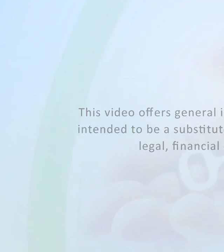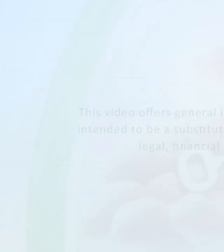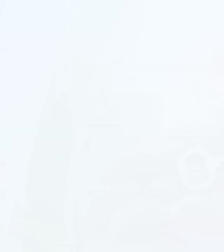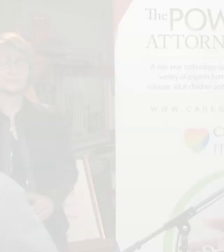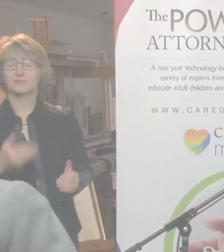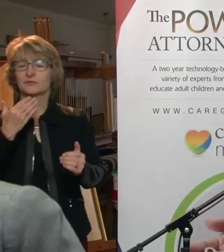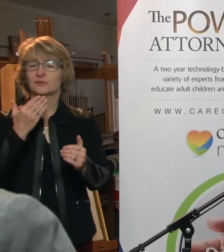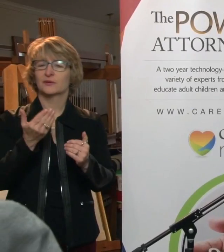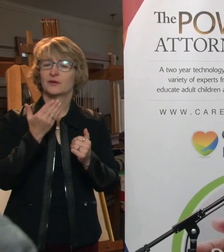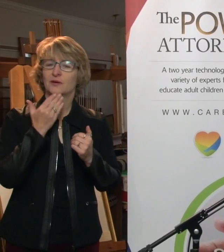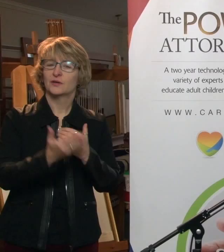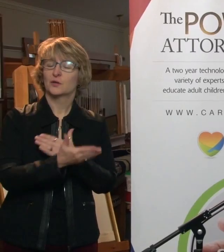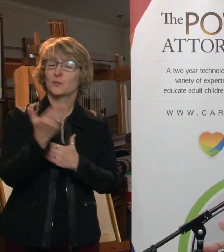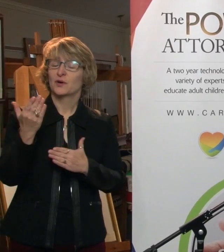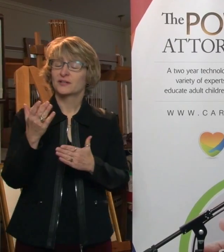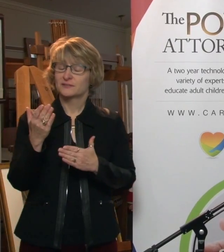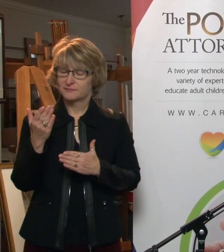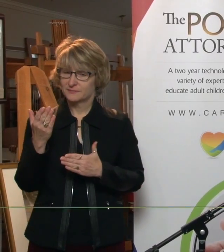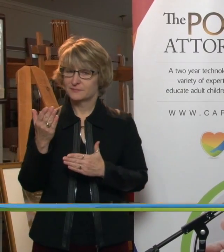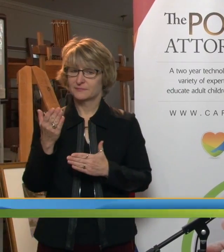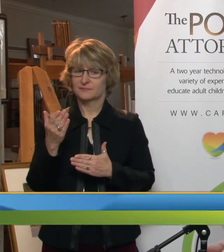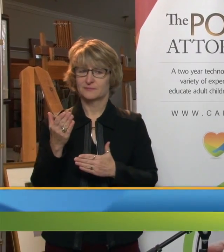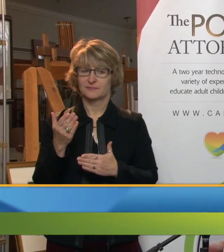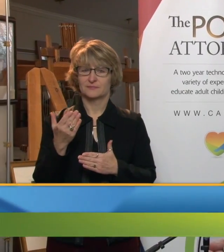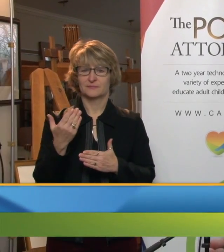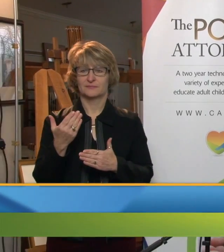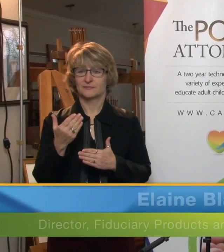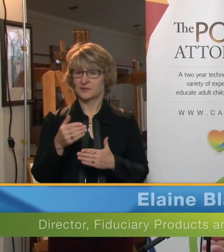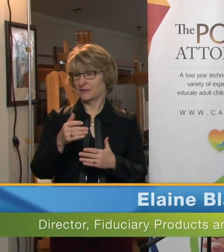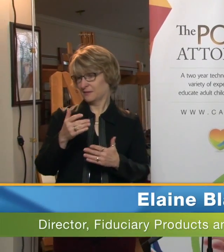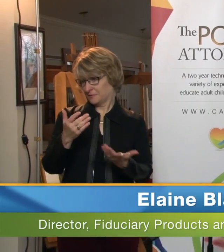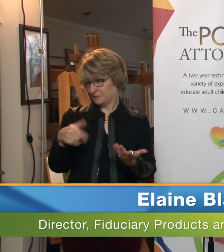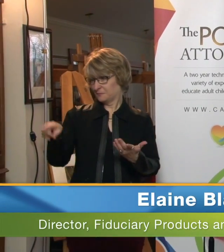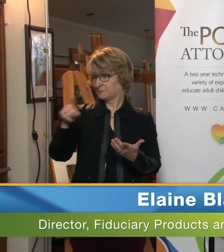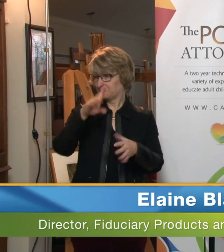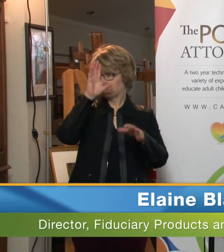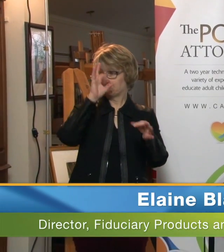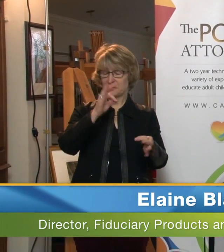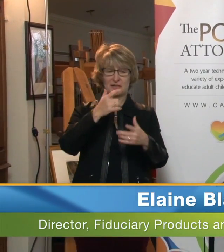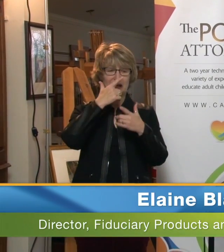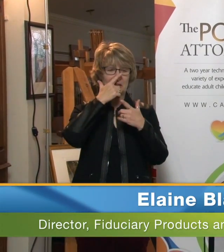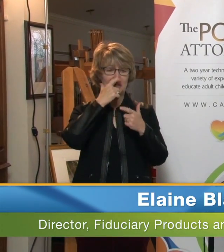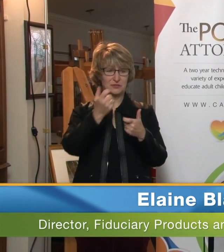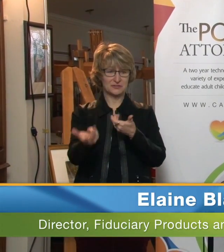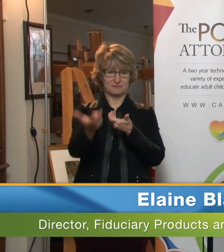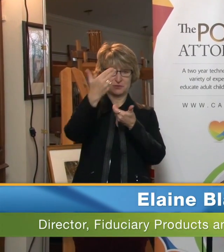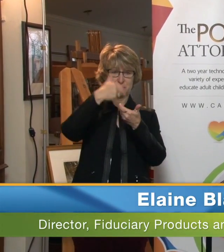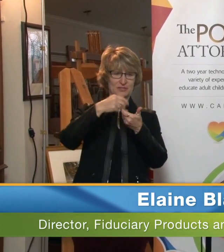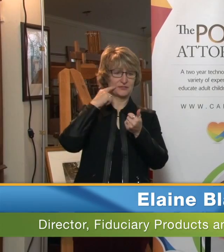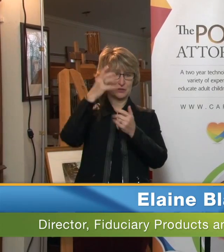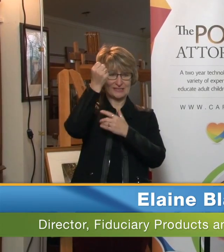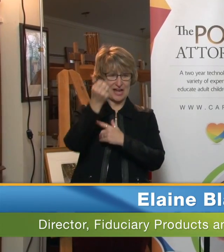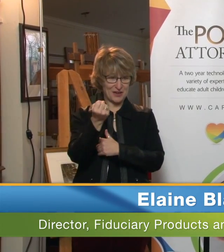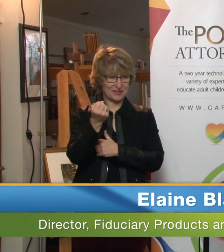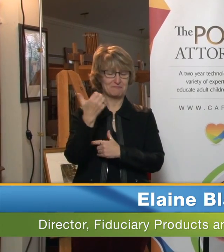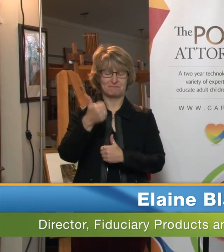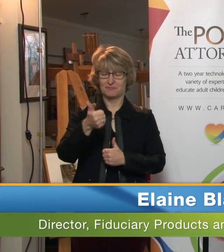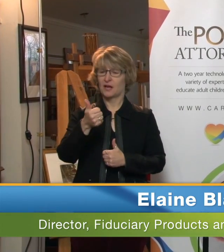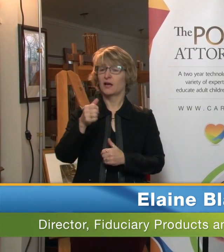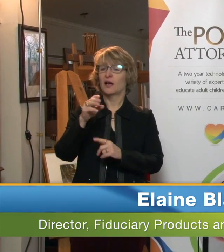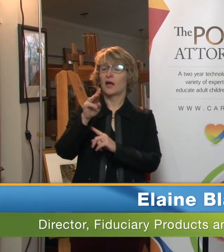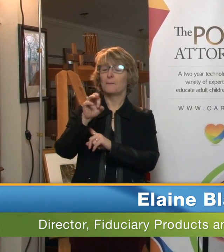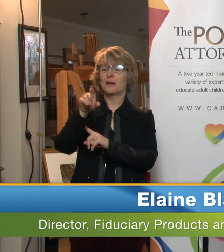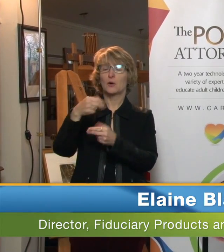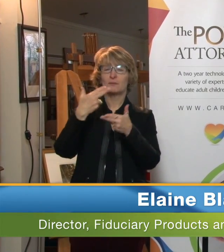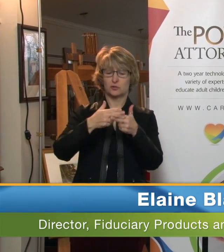Good morning, everyone. Again, an interesting way to spend your Saturday. Mary mentioned I'm one of three